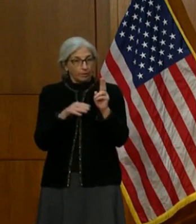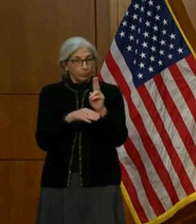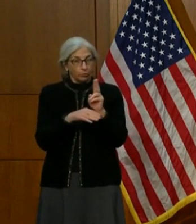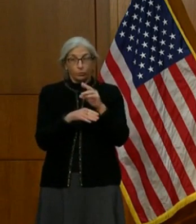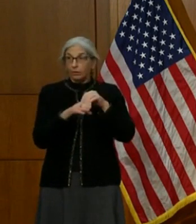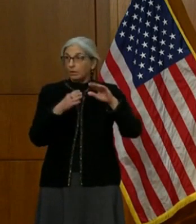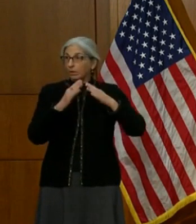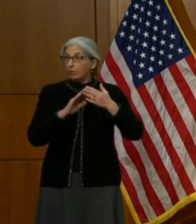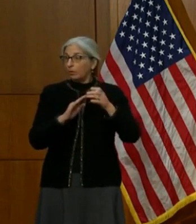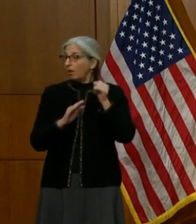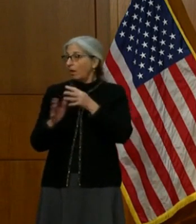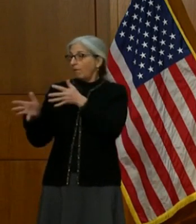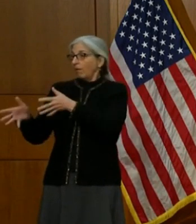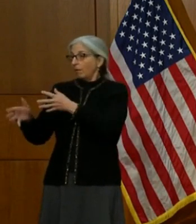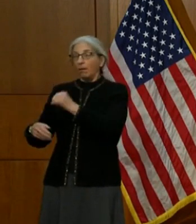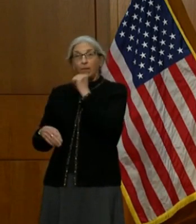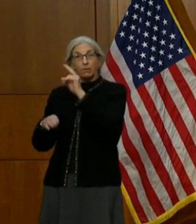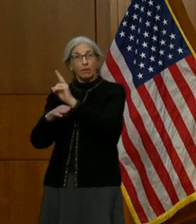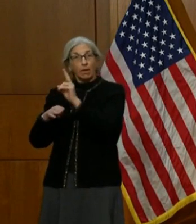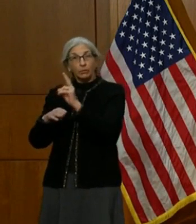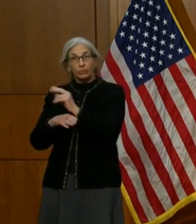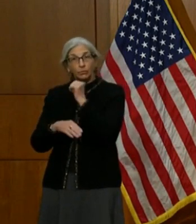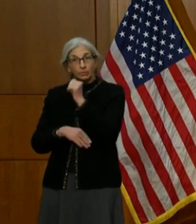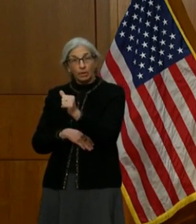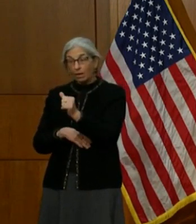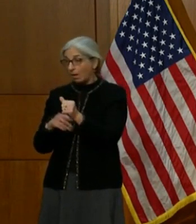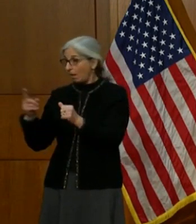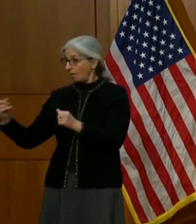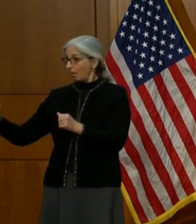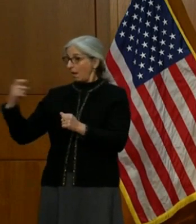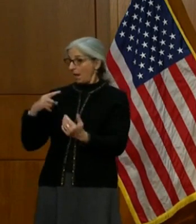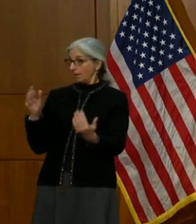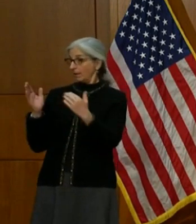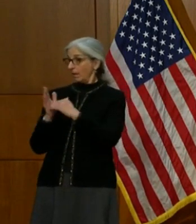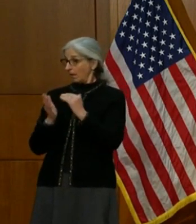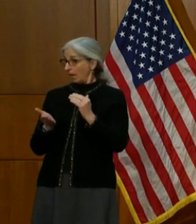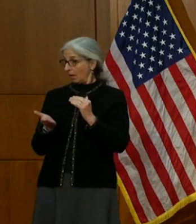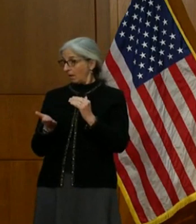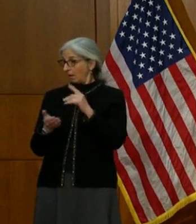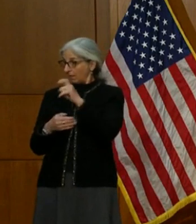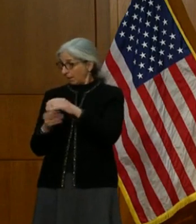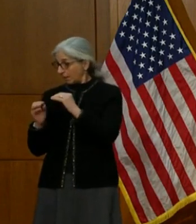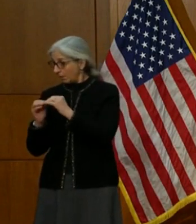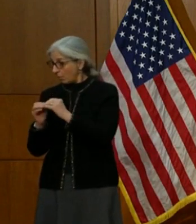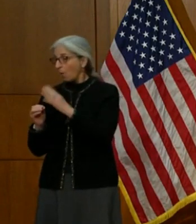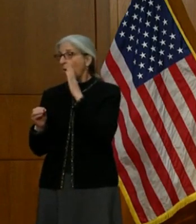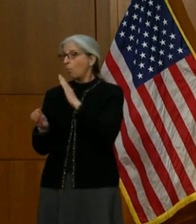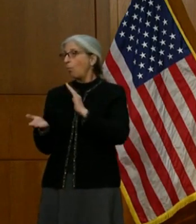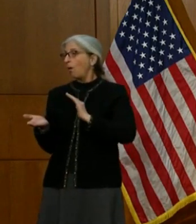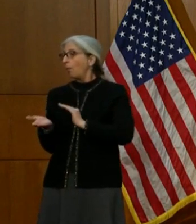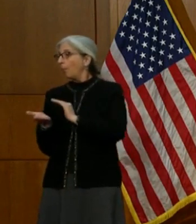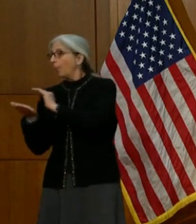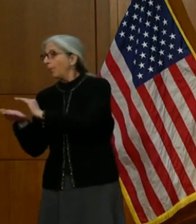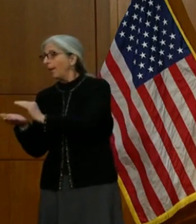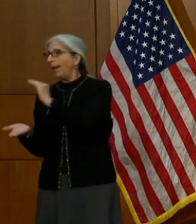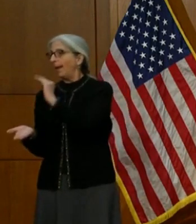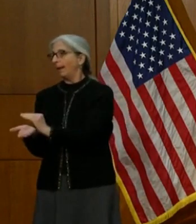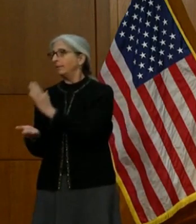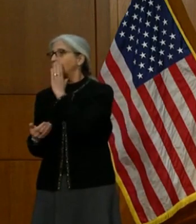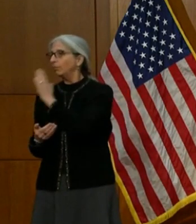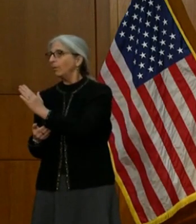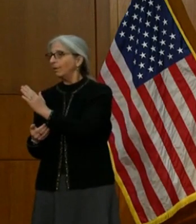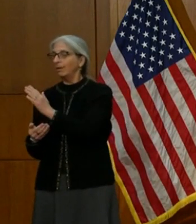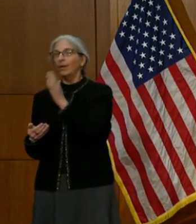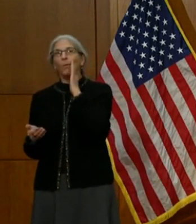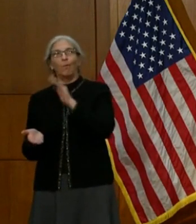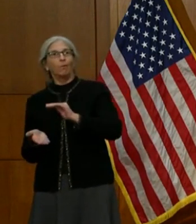those doses aren't being used and the next request is they're not going to get the number and they're going to go elsewhere where they are being used.